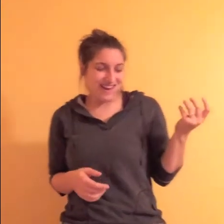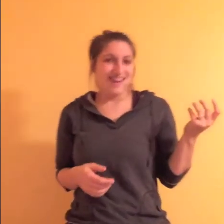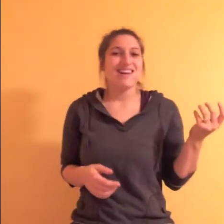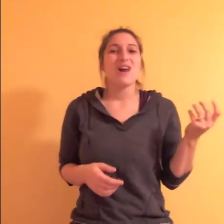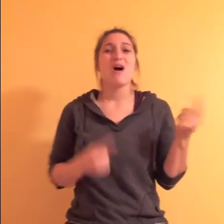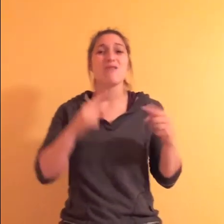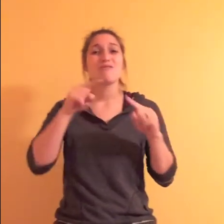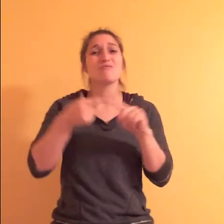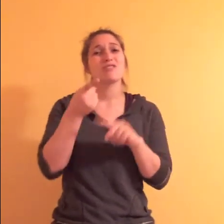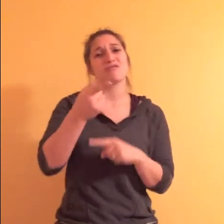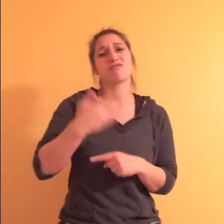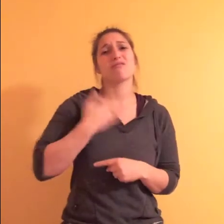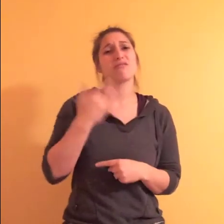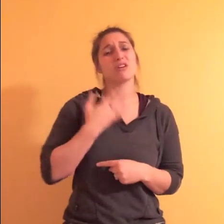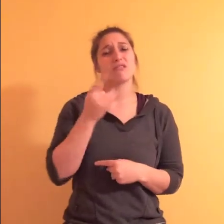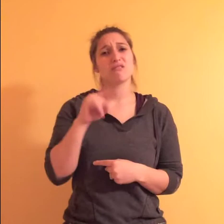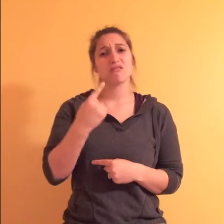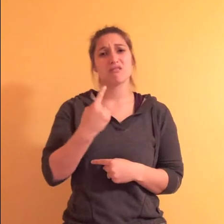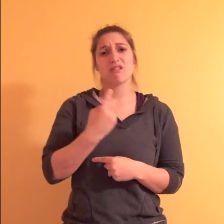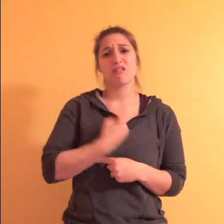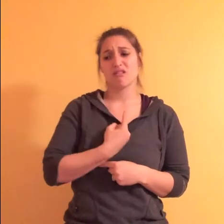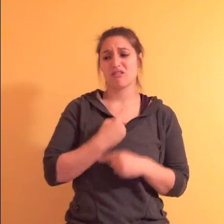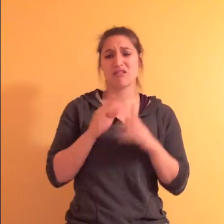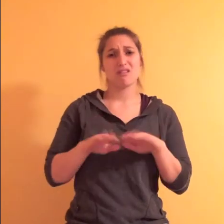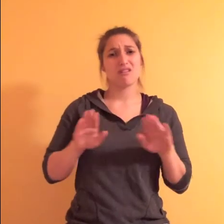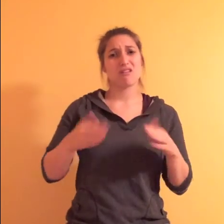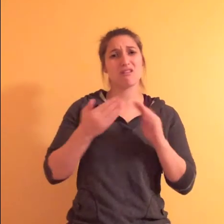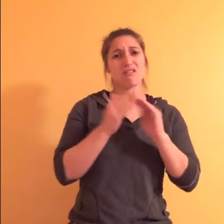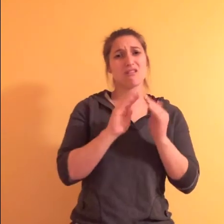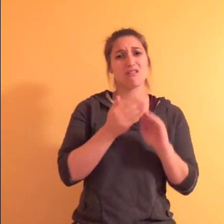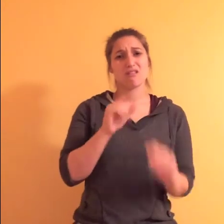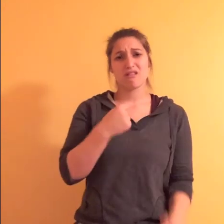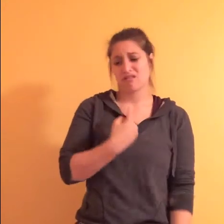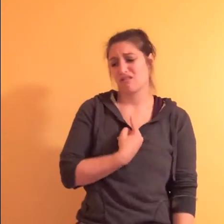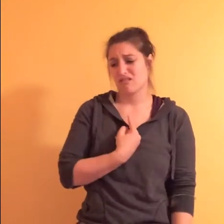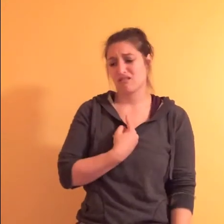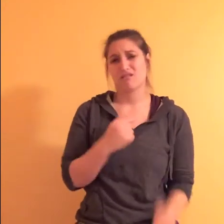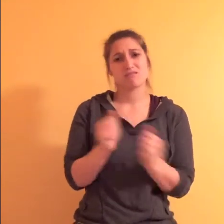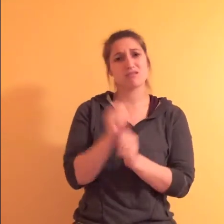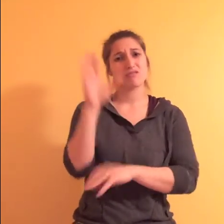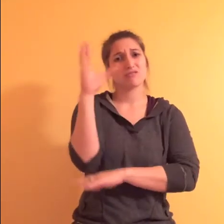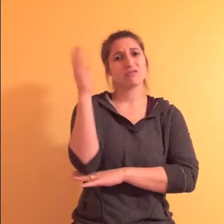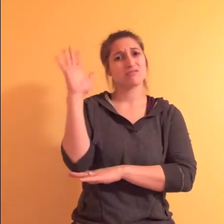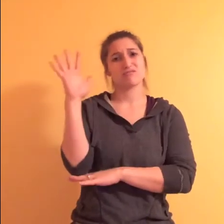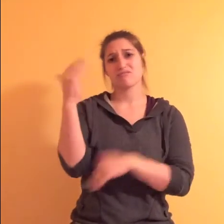When you feel like the only kid in town without a Christmas tree,